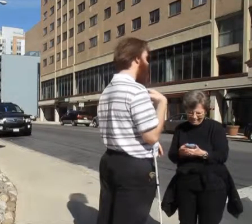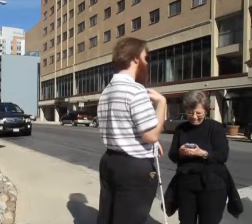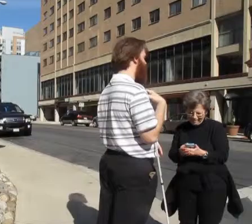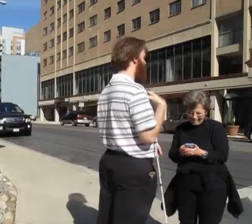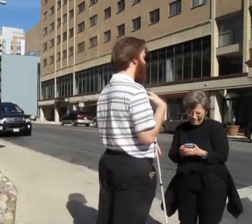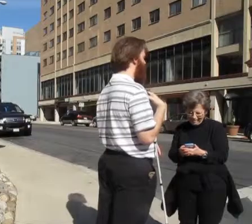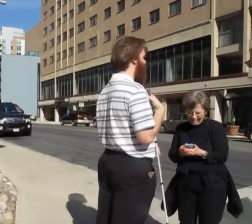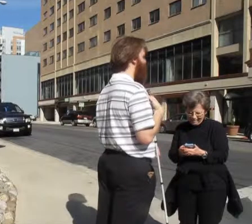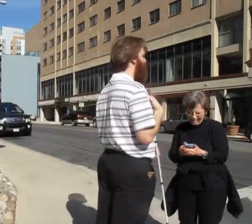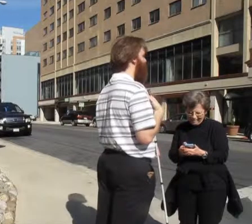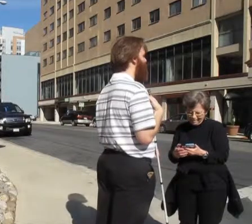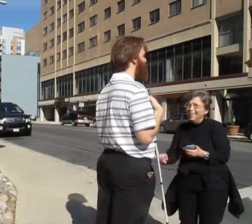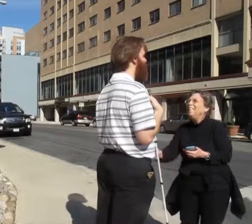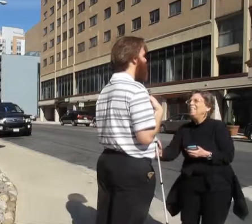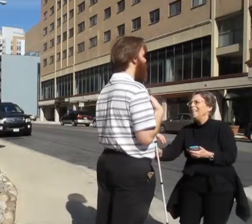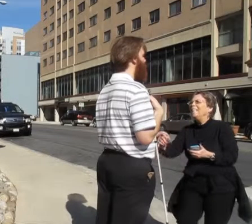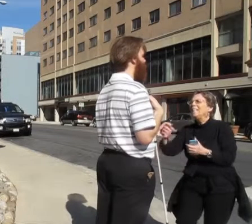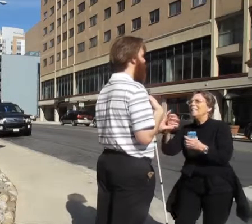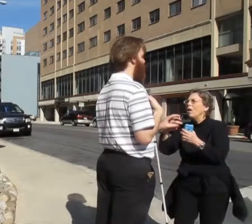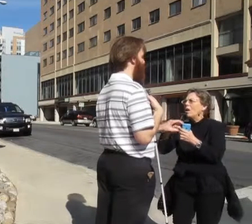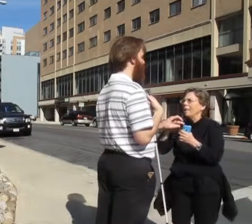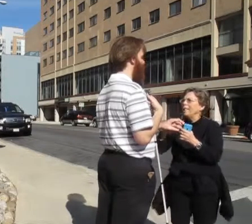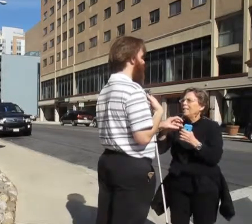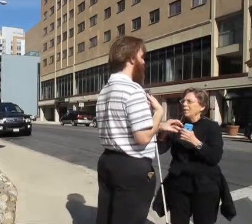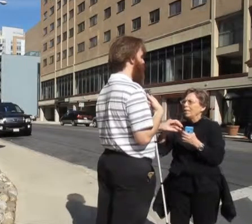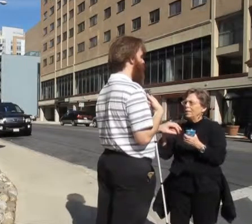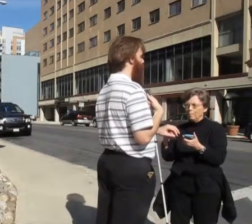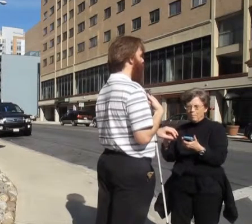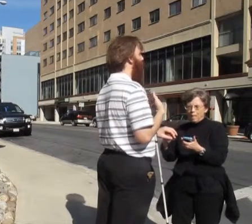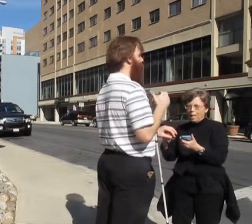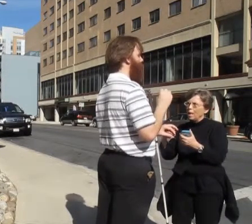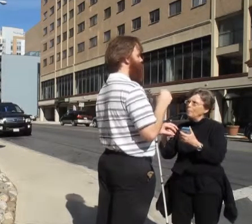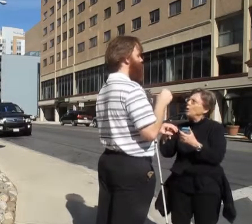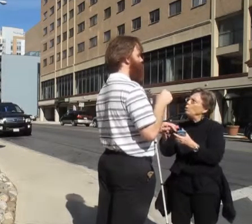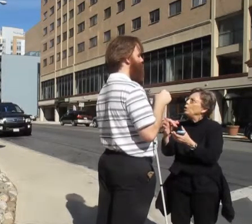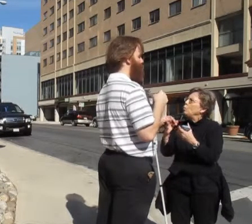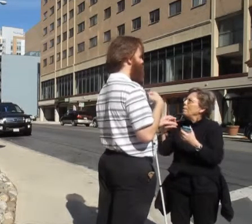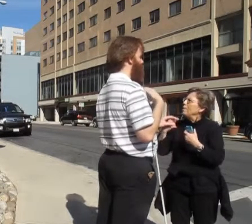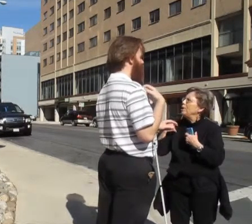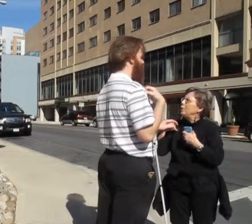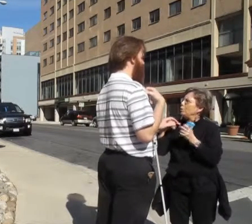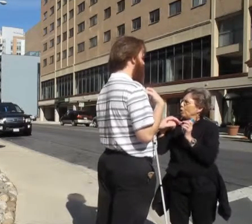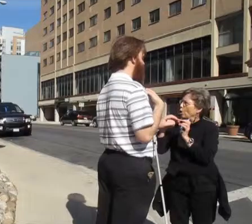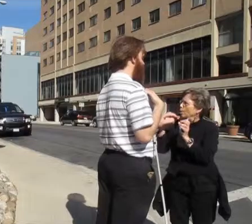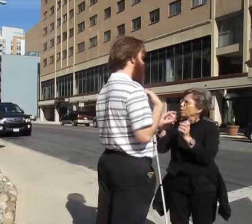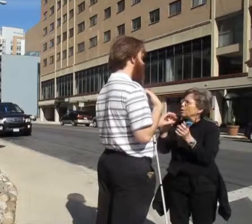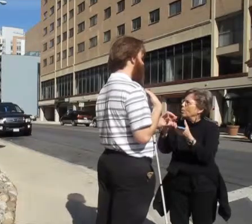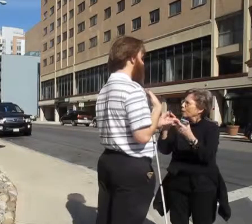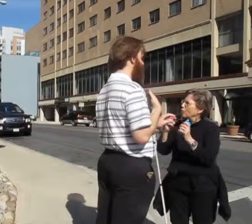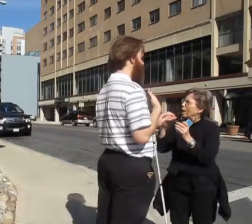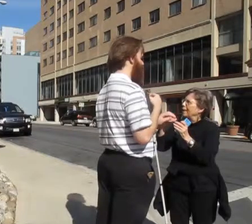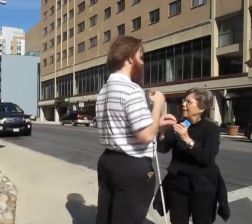It's hard. Yeah. It is hard. It is hard. Um, do you, do you want me to show you or do you want to try it again?